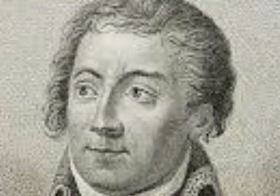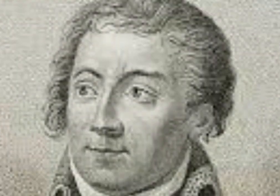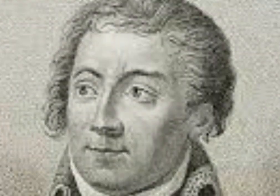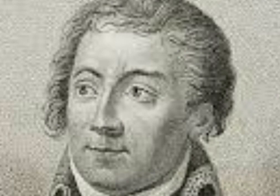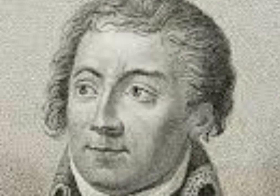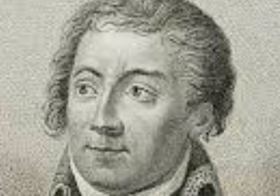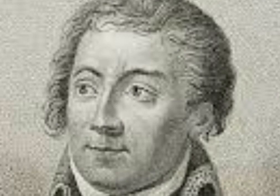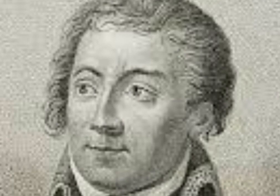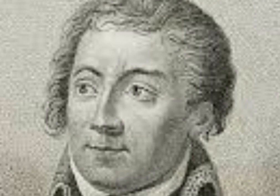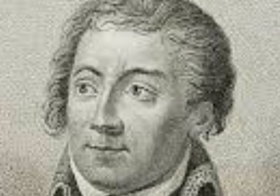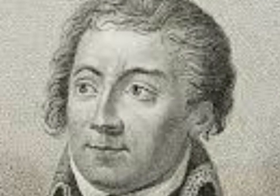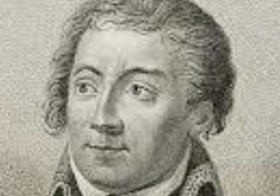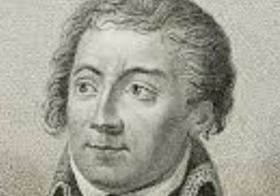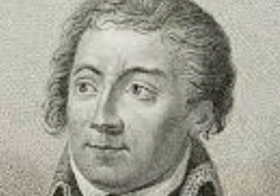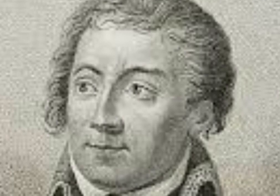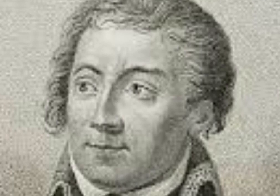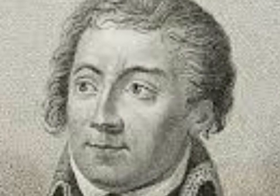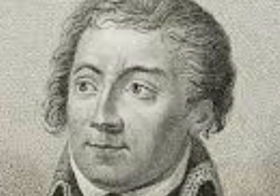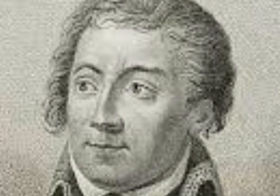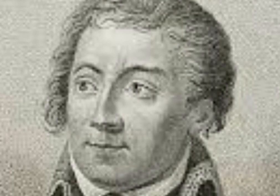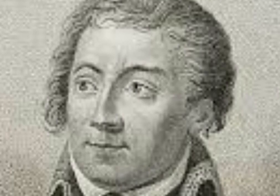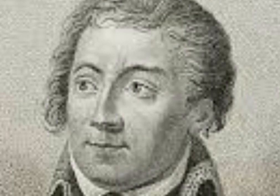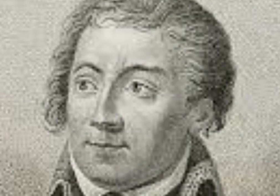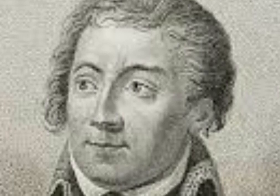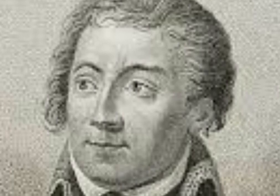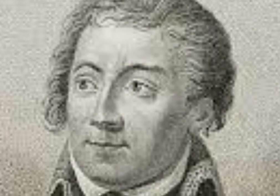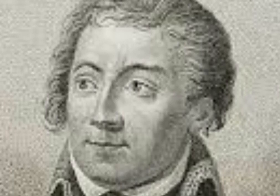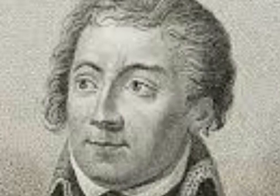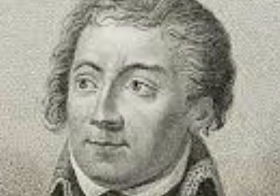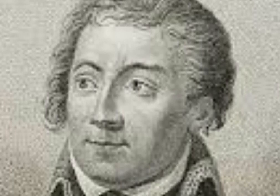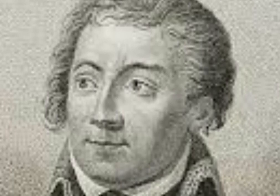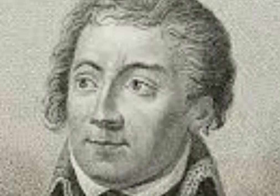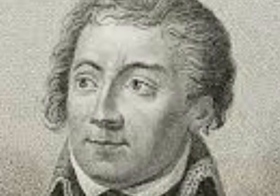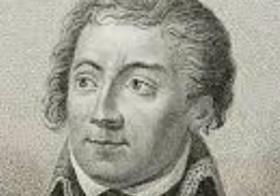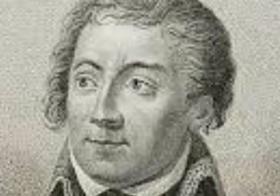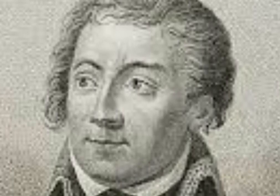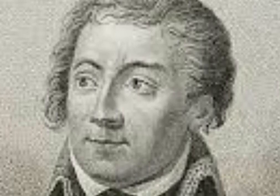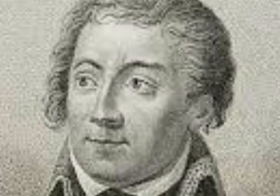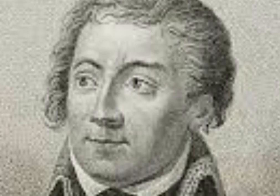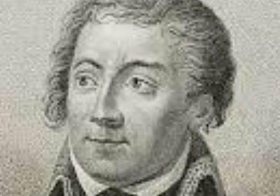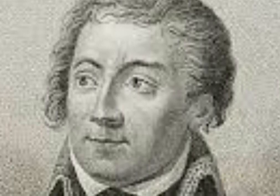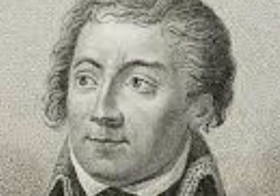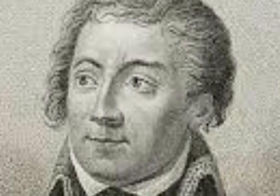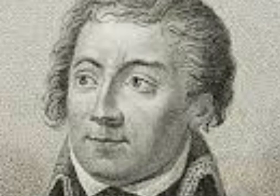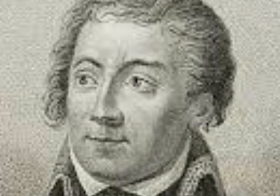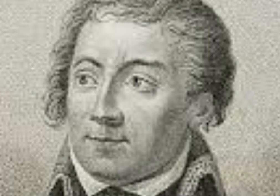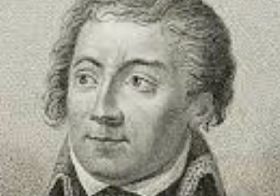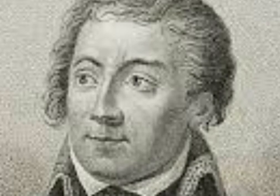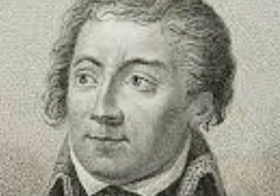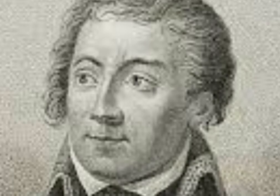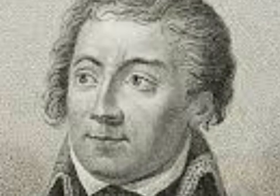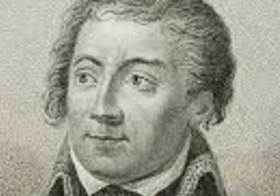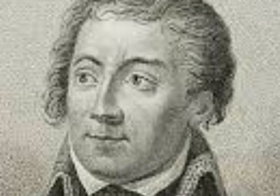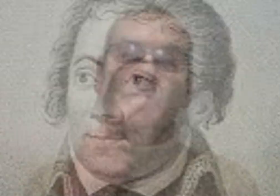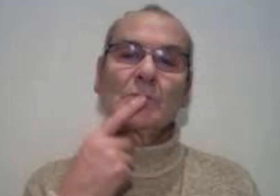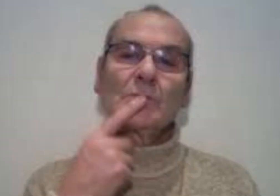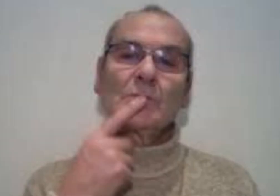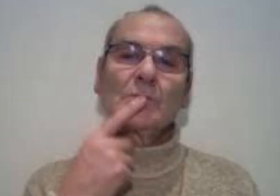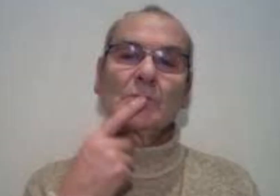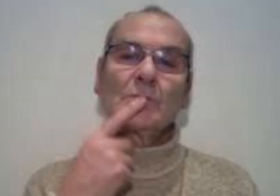also wrote many books about deaf history and culture, the history of sign language, and biographies of deaf people who fought for their rights. He organized